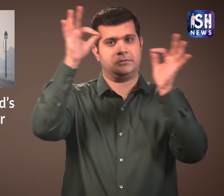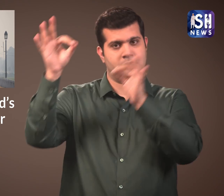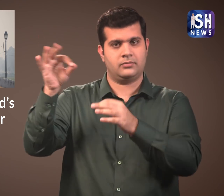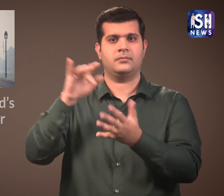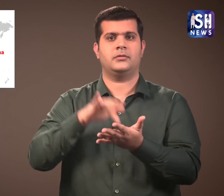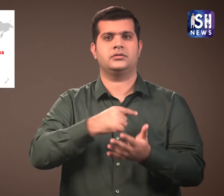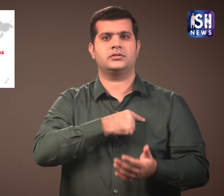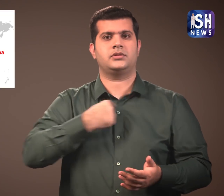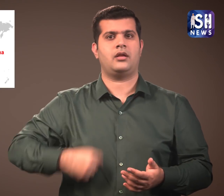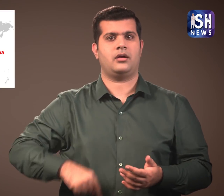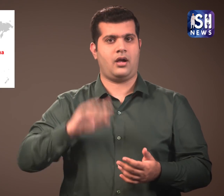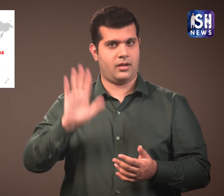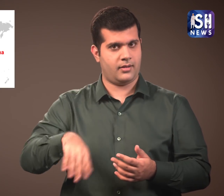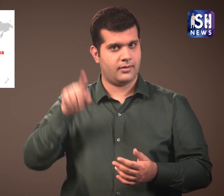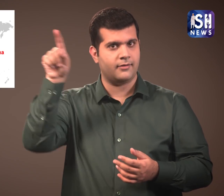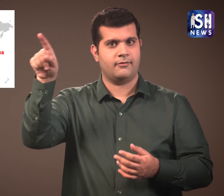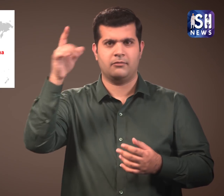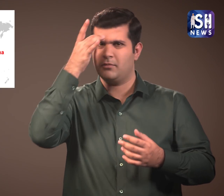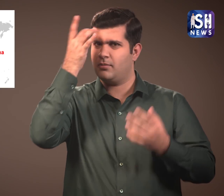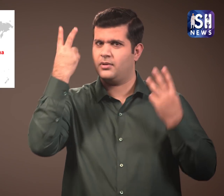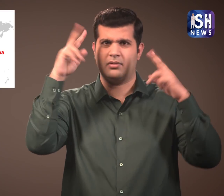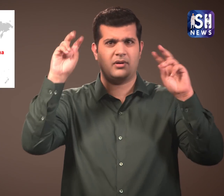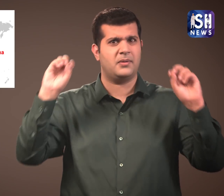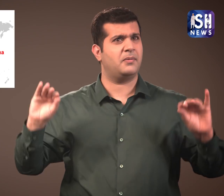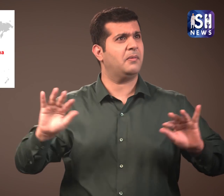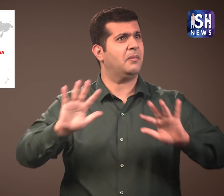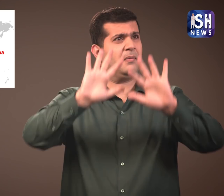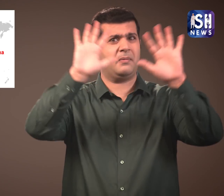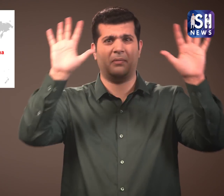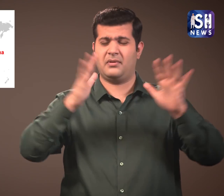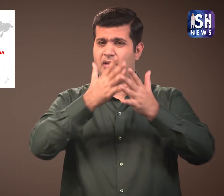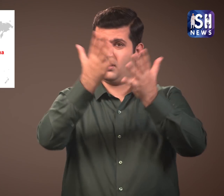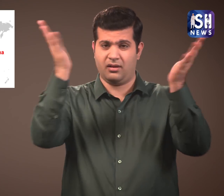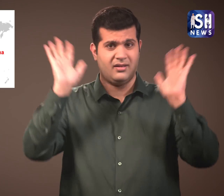It is the same in China. There is a lot of air pollution.